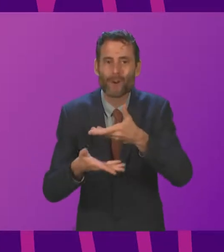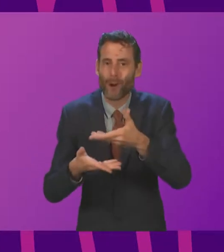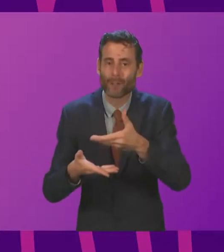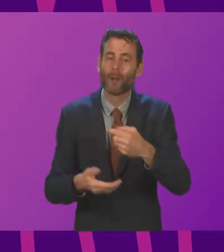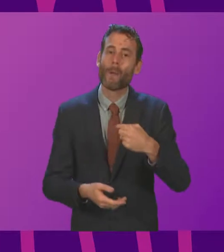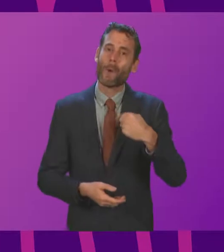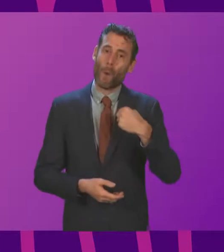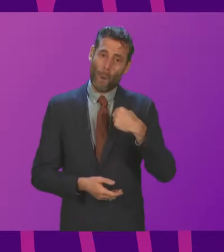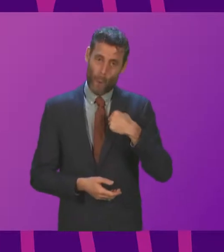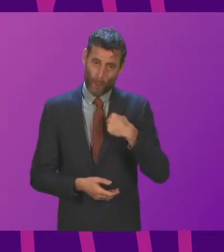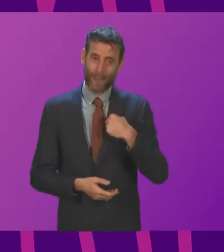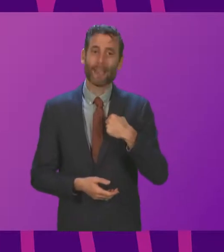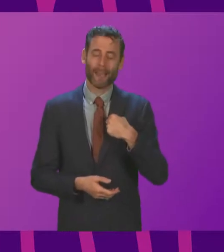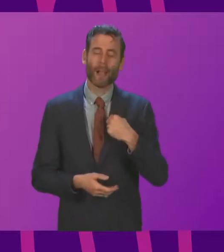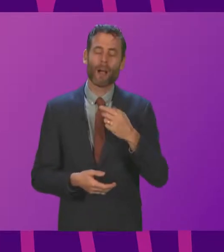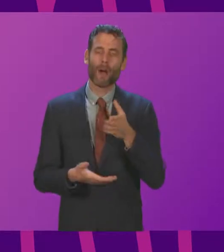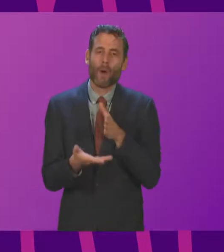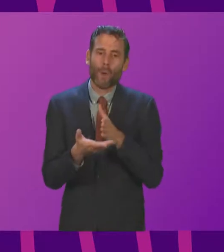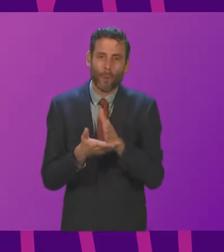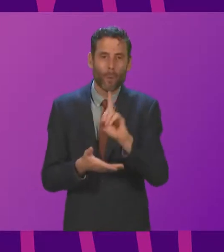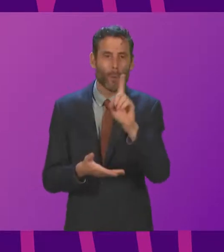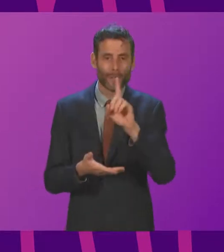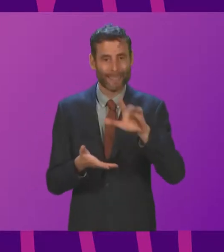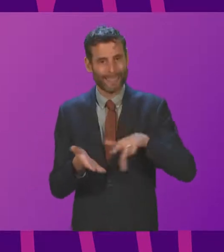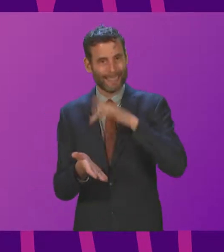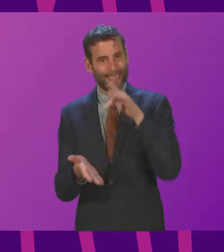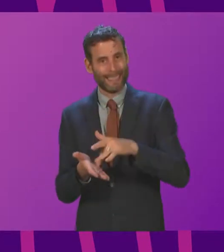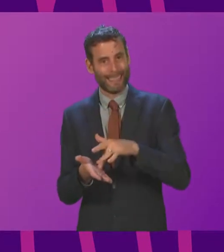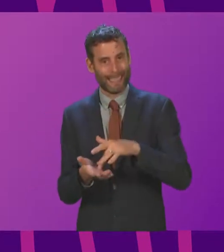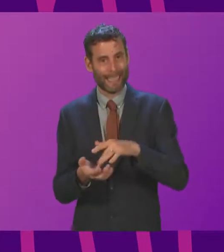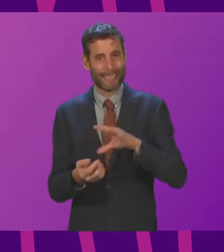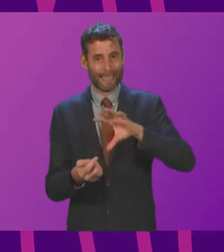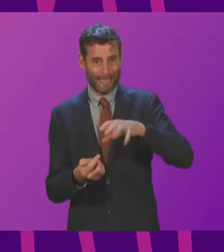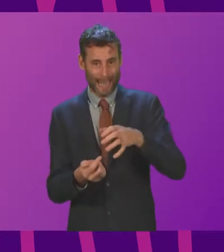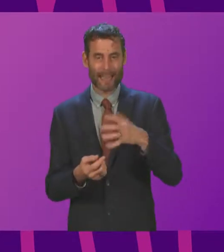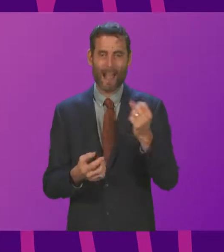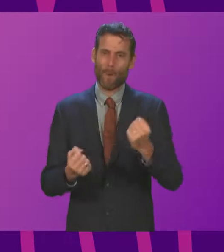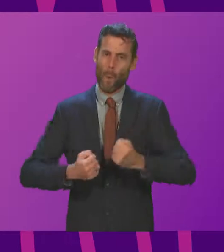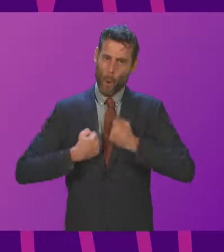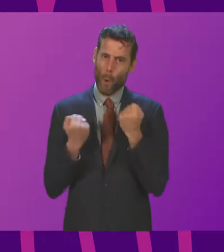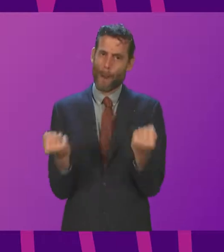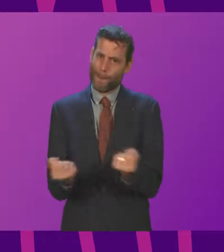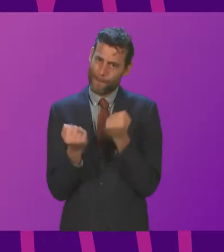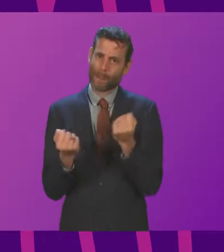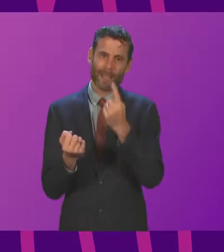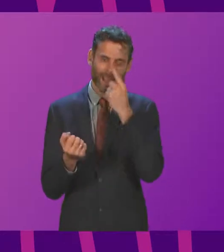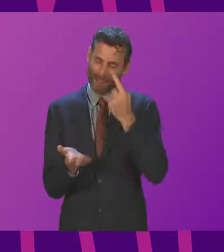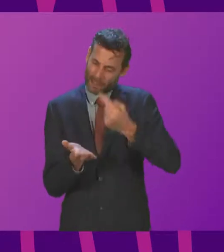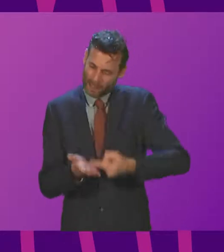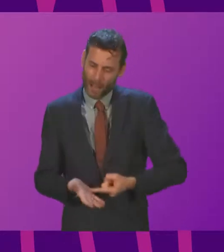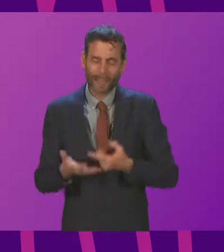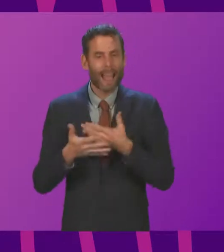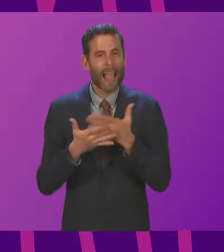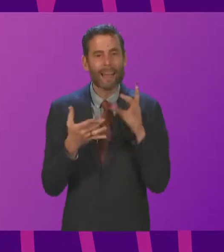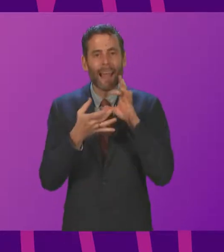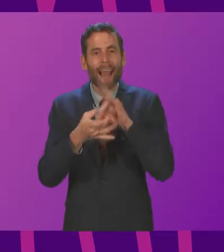-convenorship of the under two coalition, bringing city, state, devolved governments together to maximise maximum pressure on these